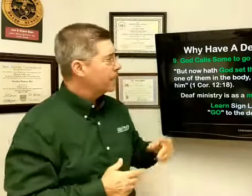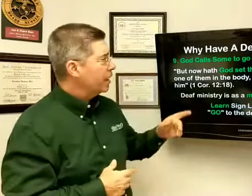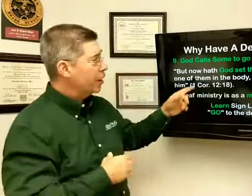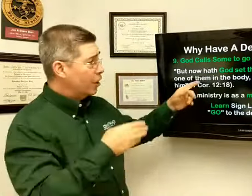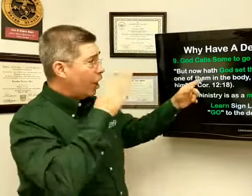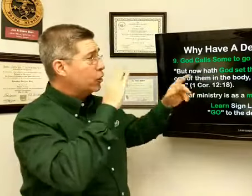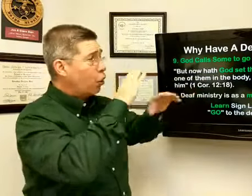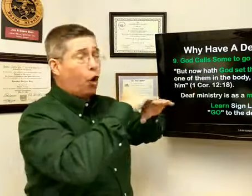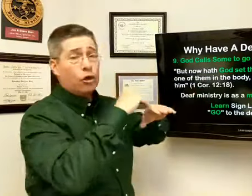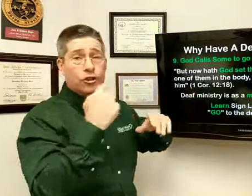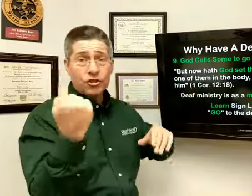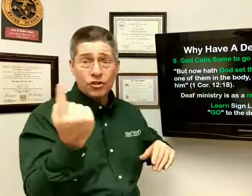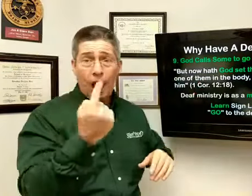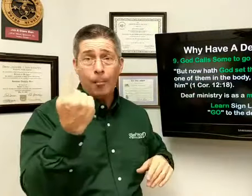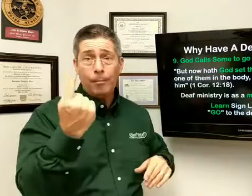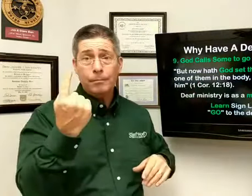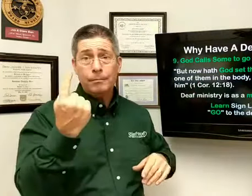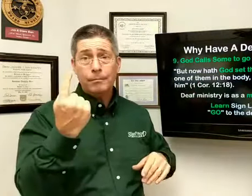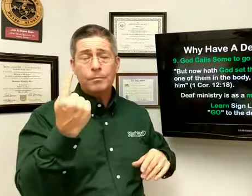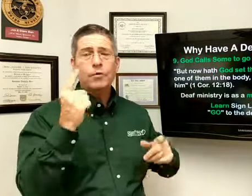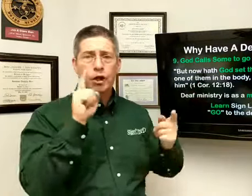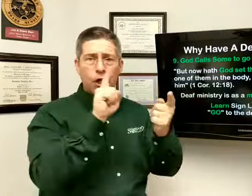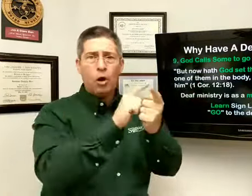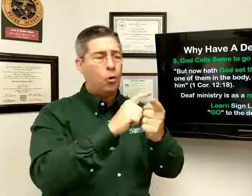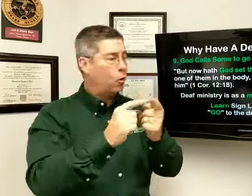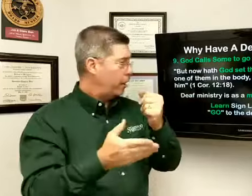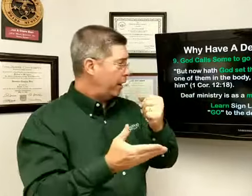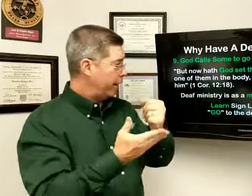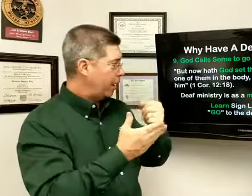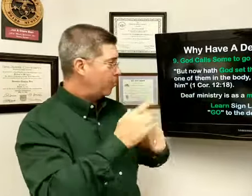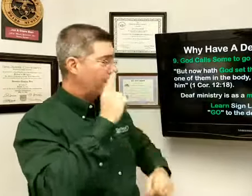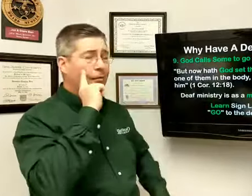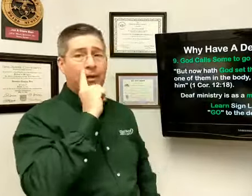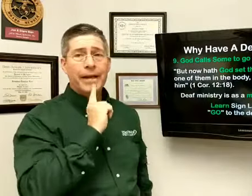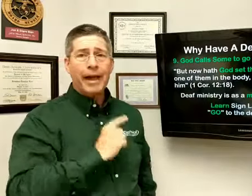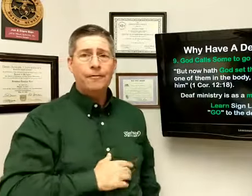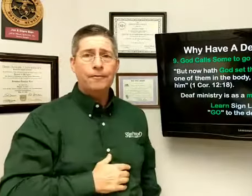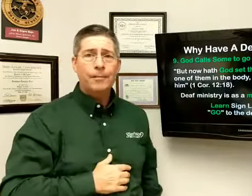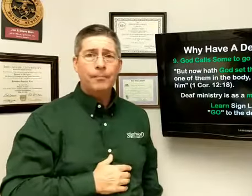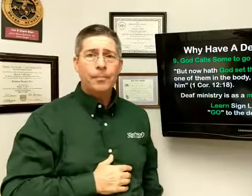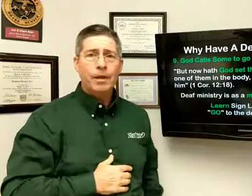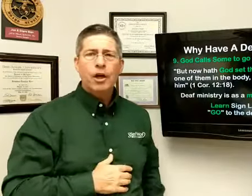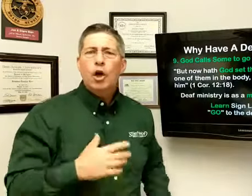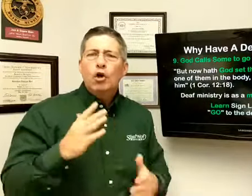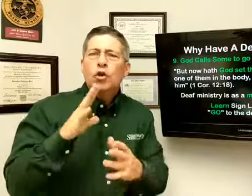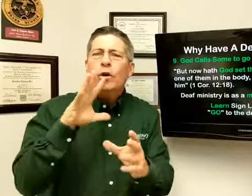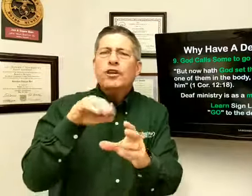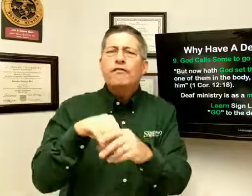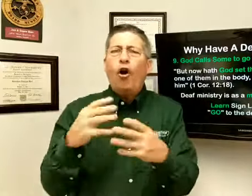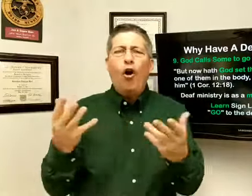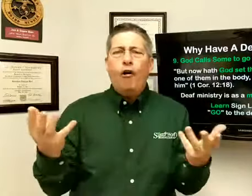God calls some to go and help the deaf. So what's involved?